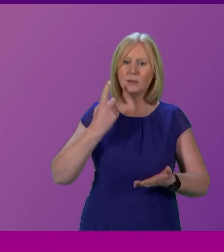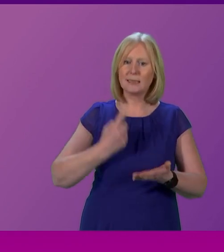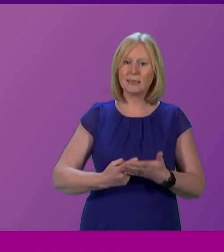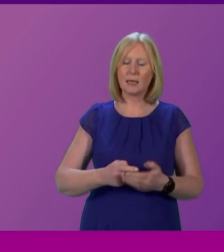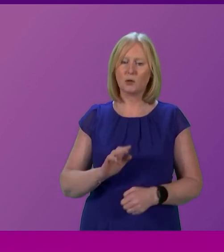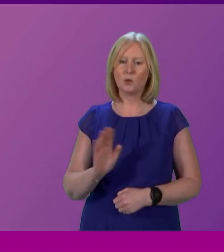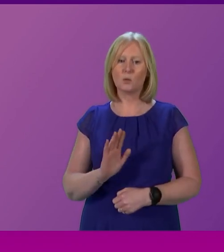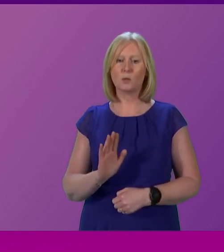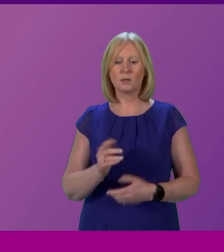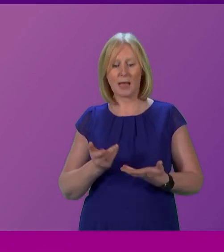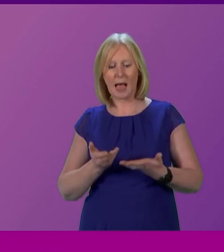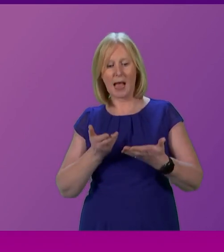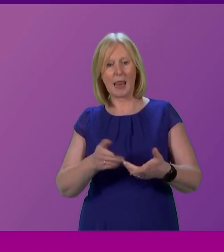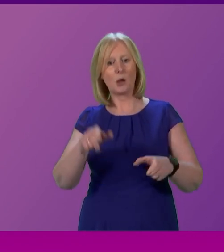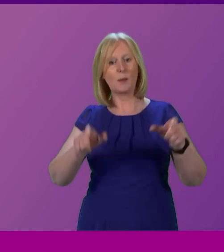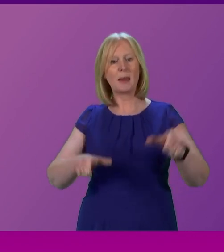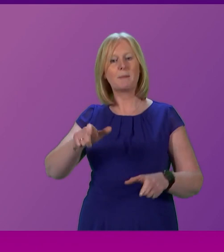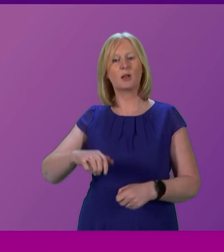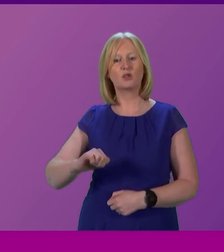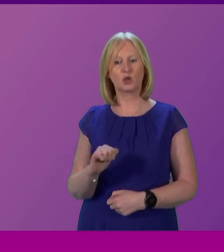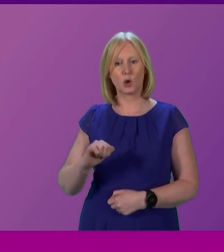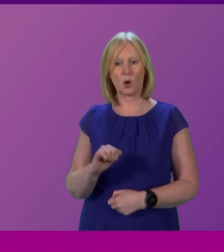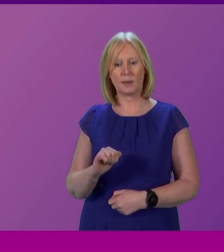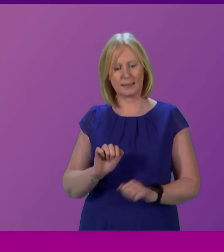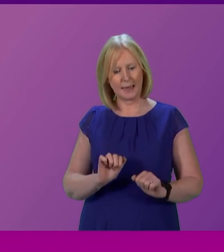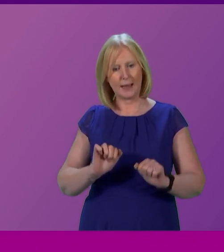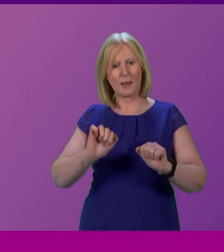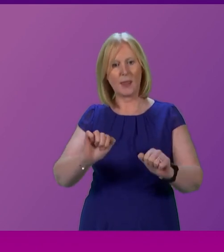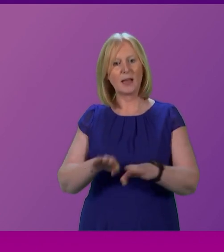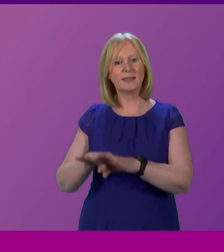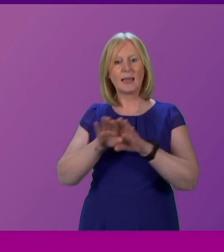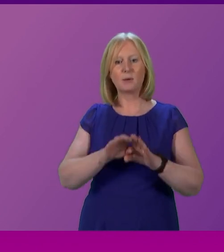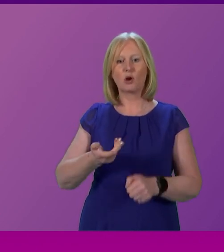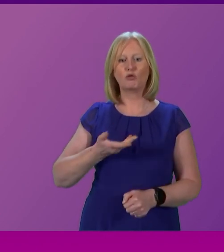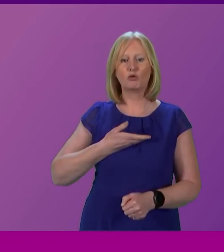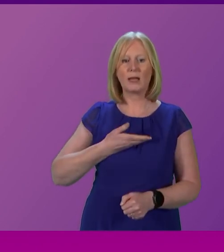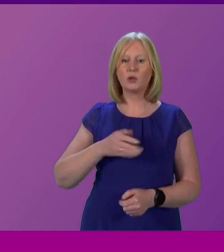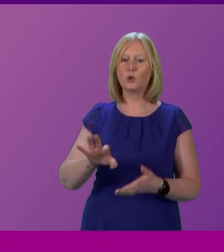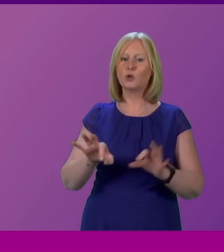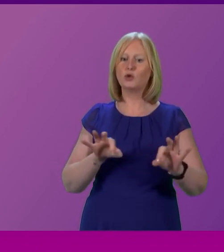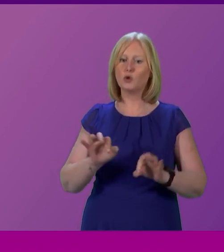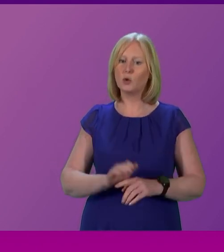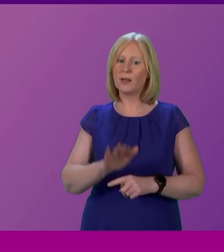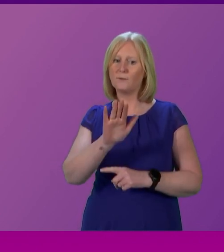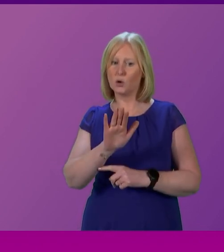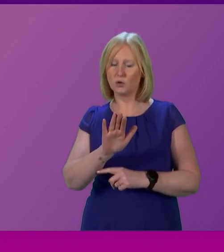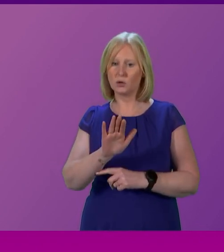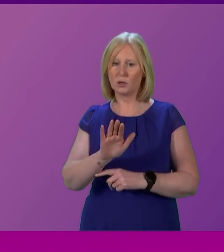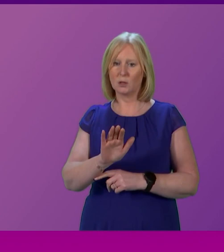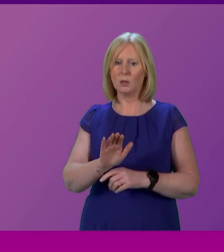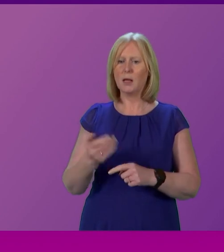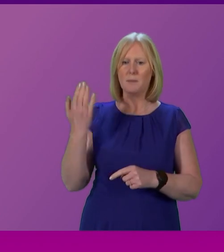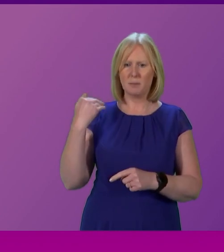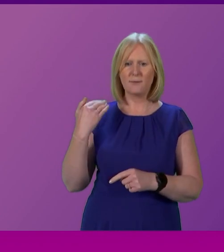Today is about allowing the people of Scotland to take their democratic right to choose their own future. That used to be something that